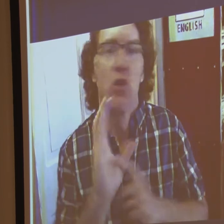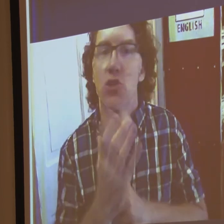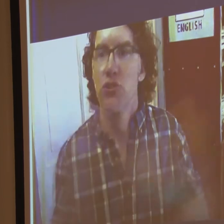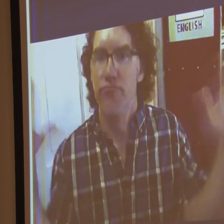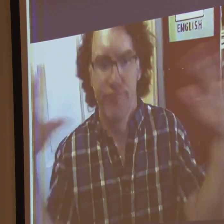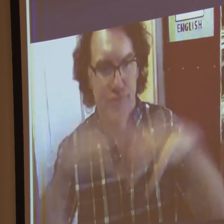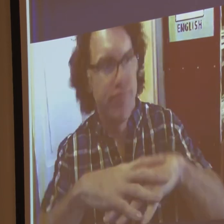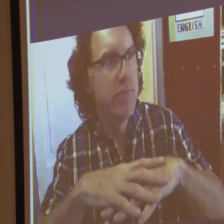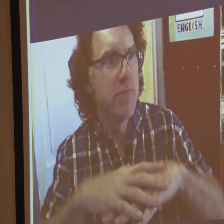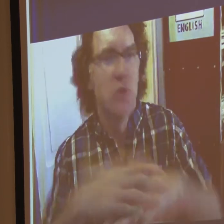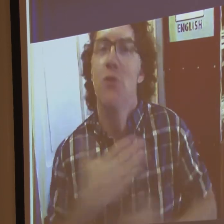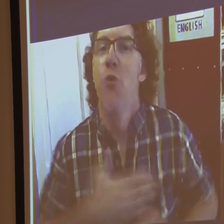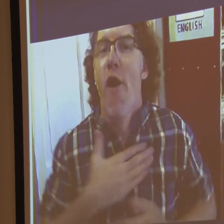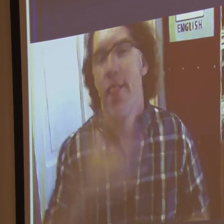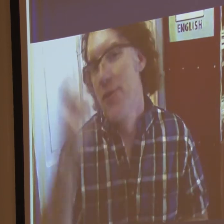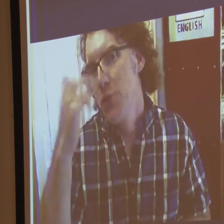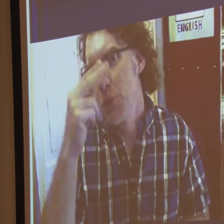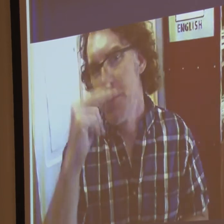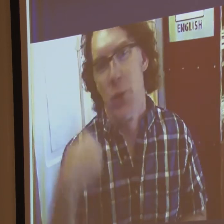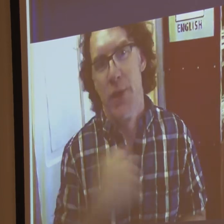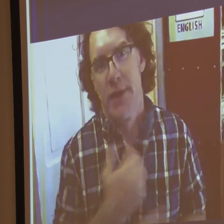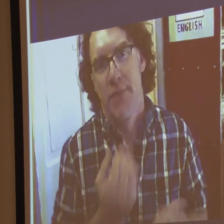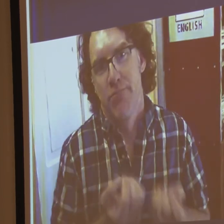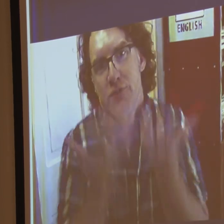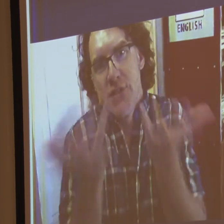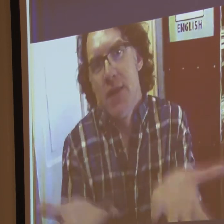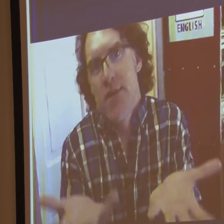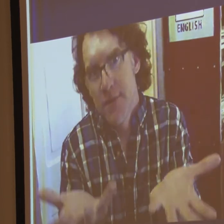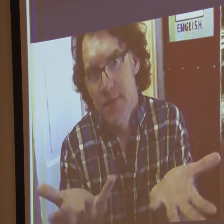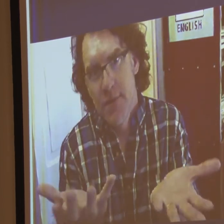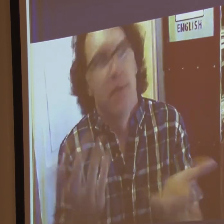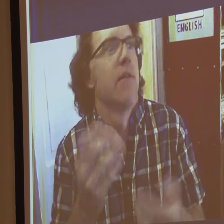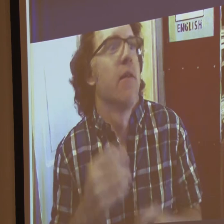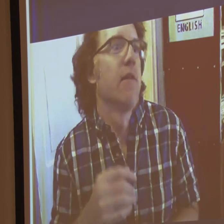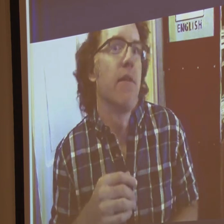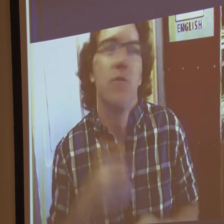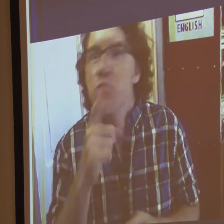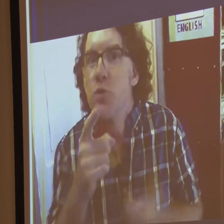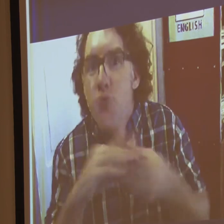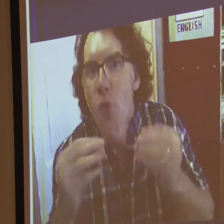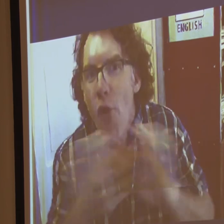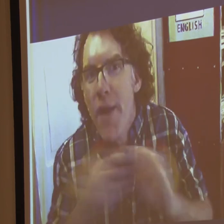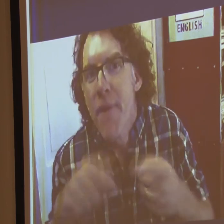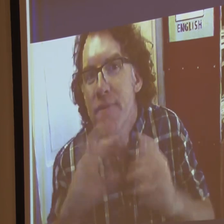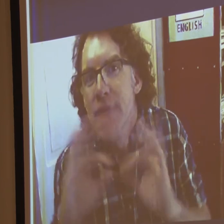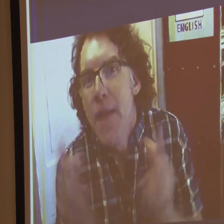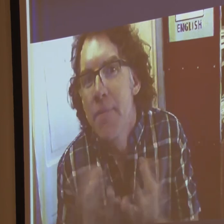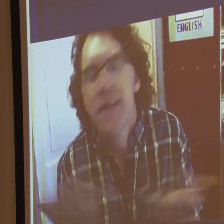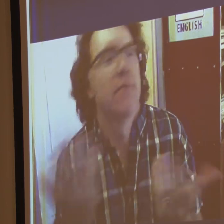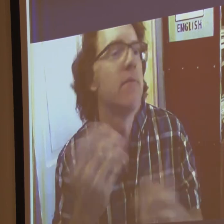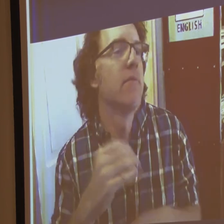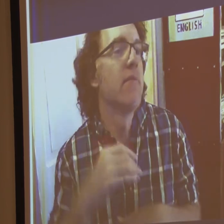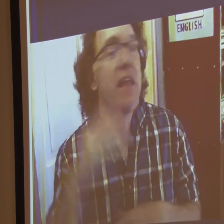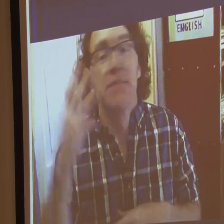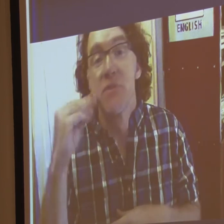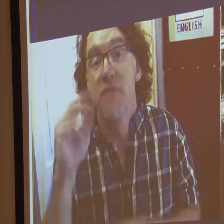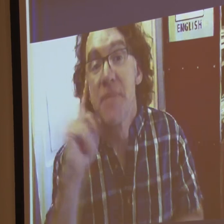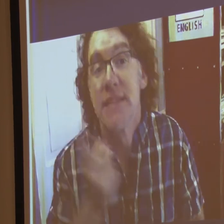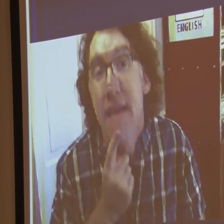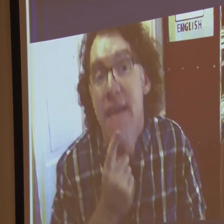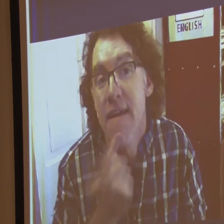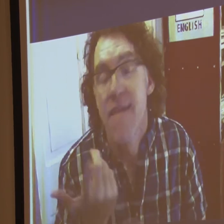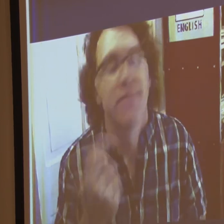the two cultures together for both cultures to enjoy the humor about our